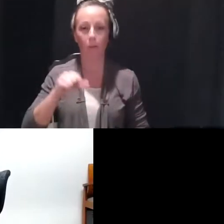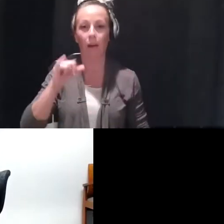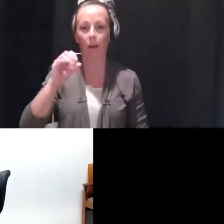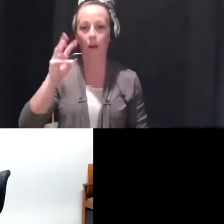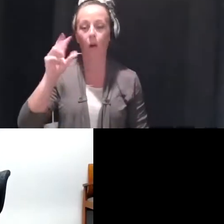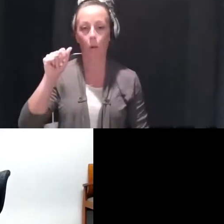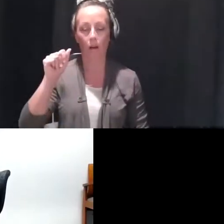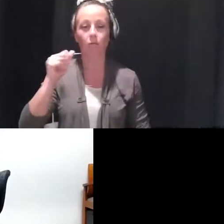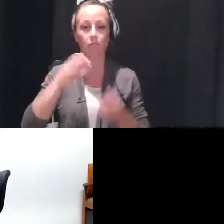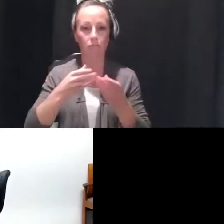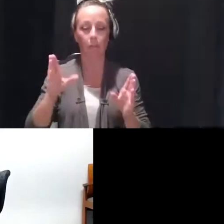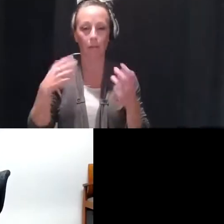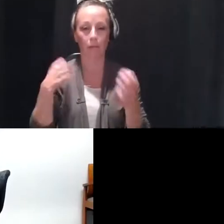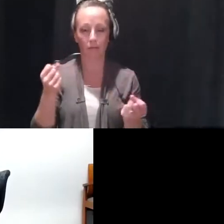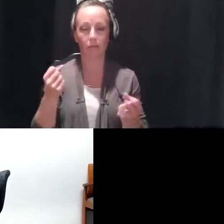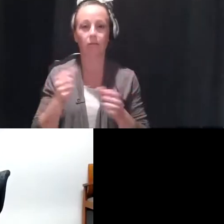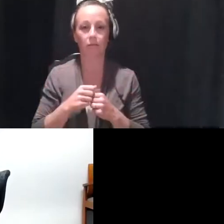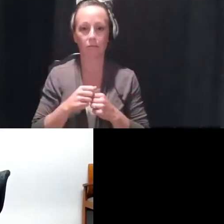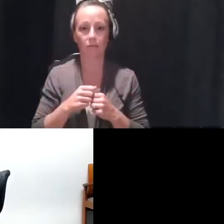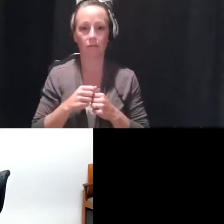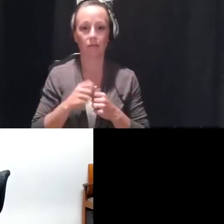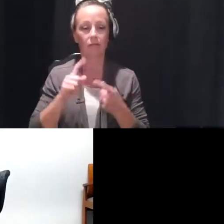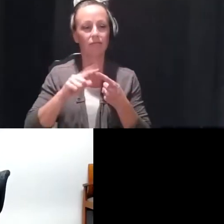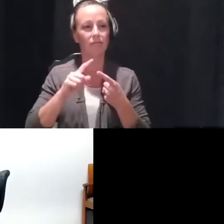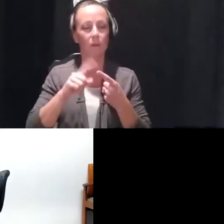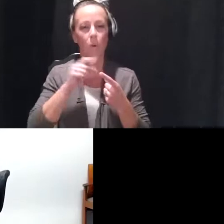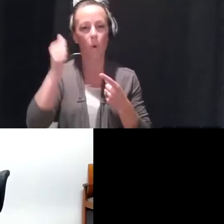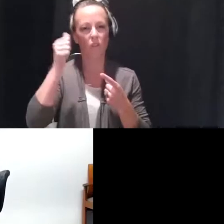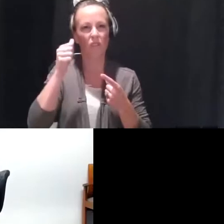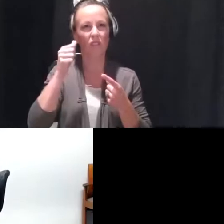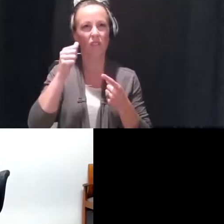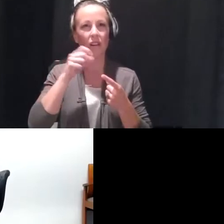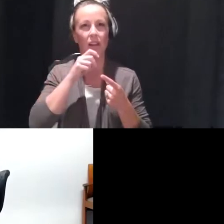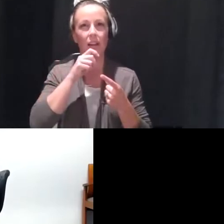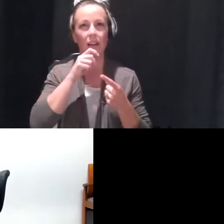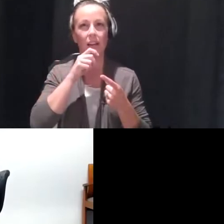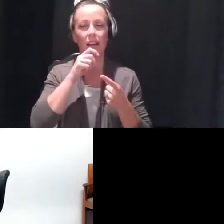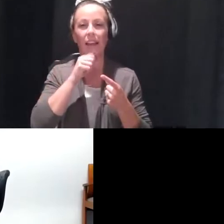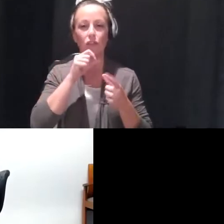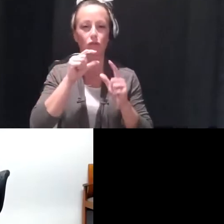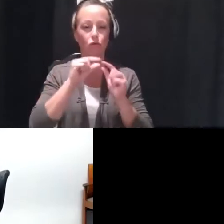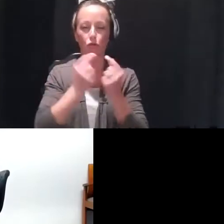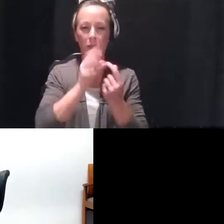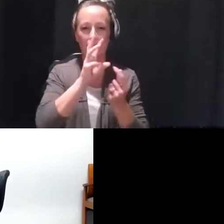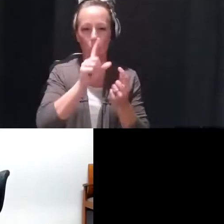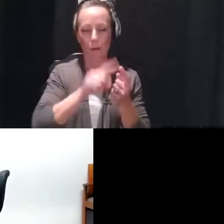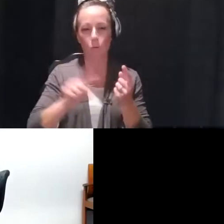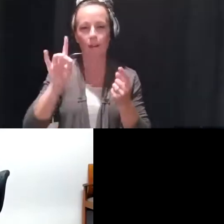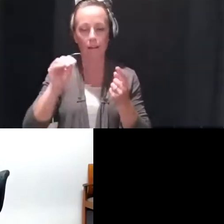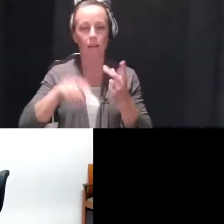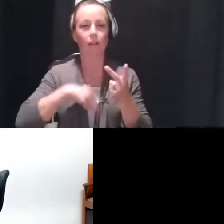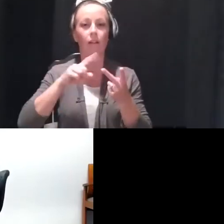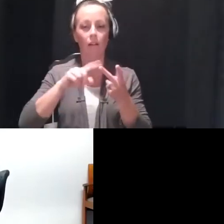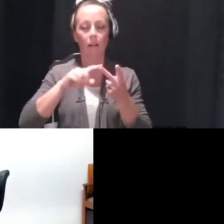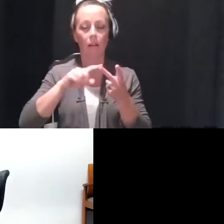One individual was in the older adult age group, 61 to 80, and the other in the middle age group,